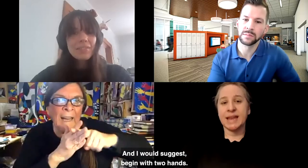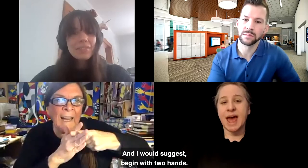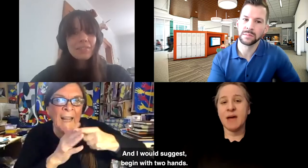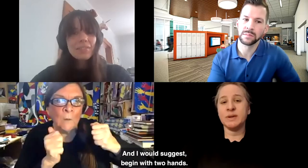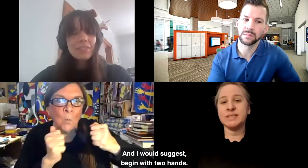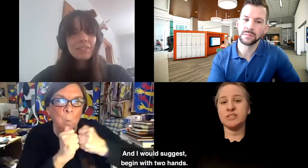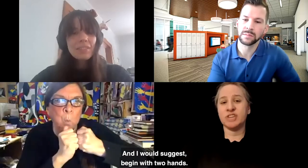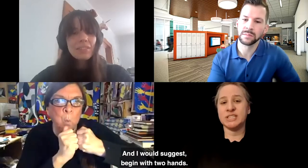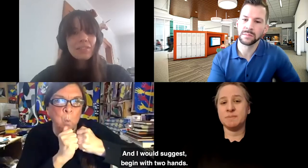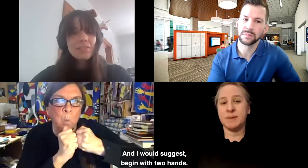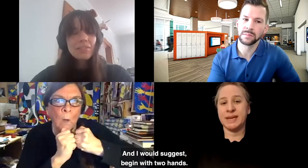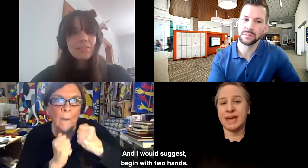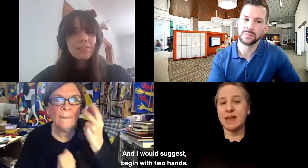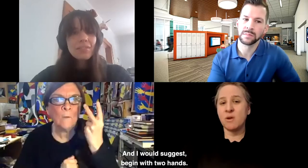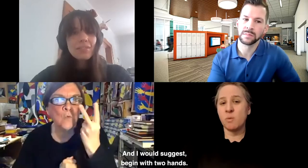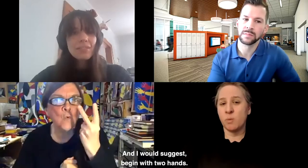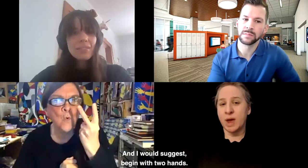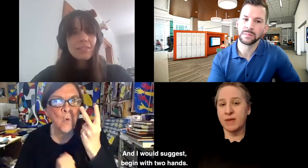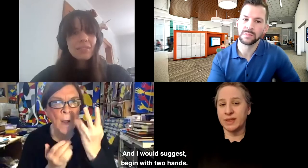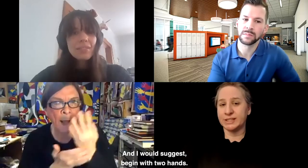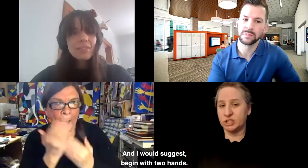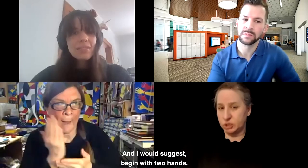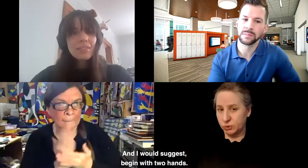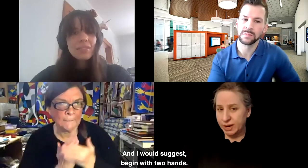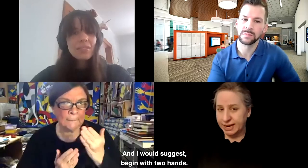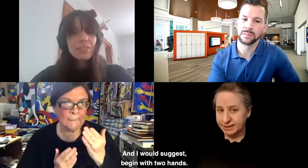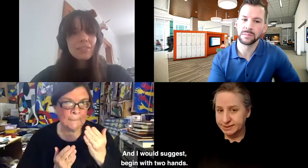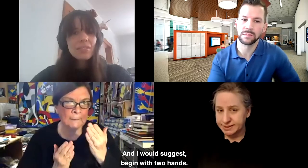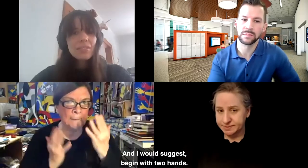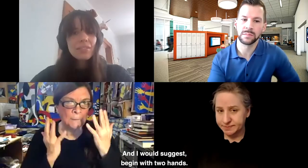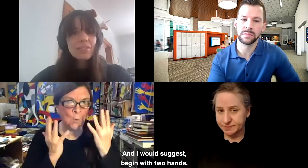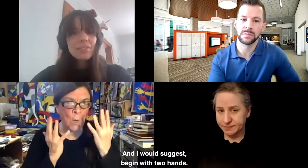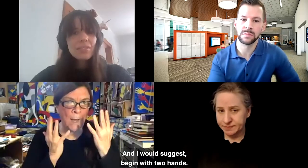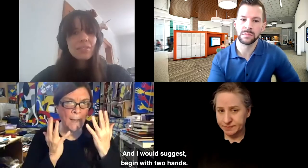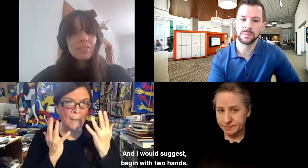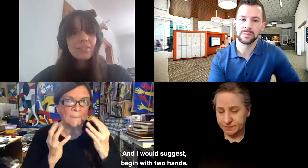And I would suggest begin with two hands.